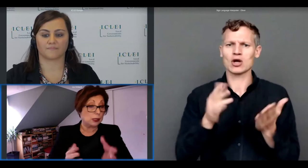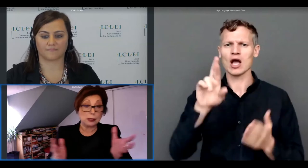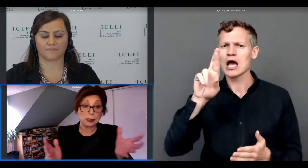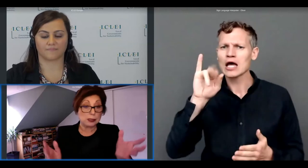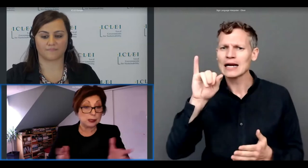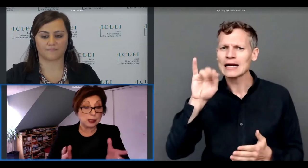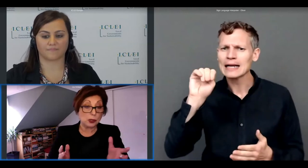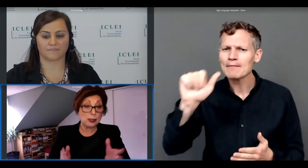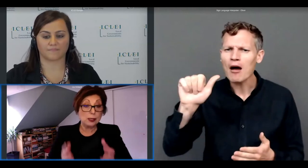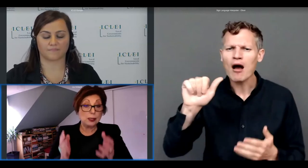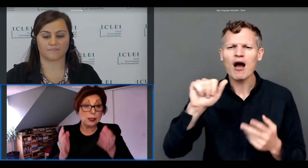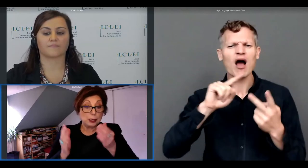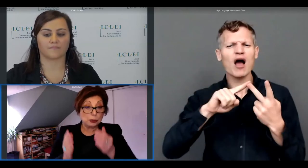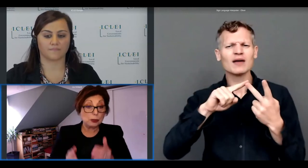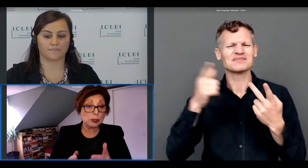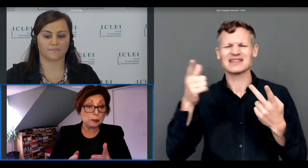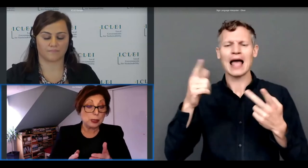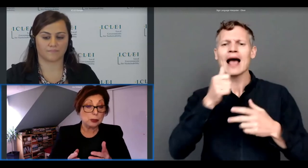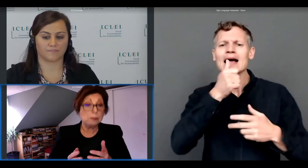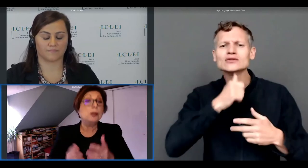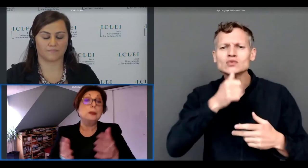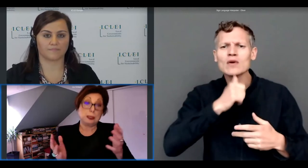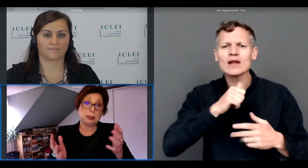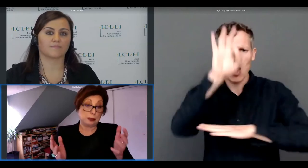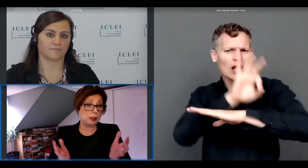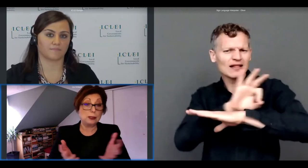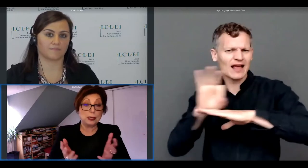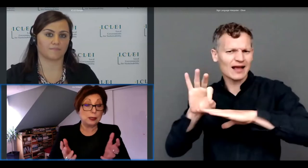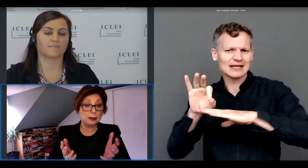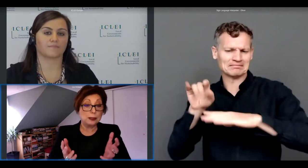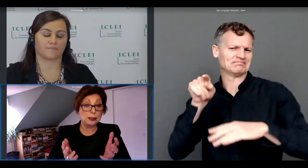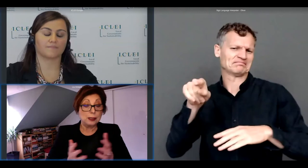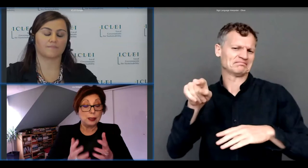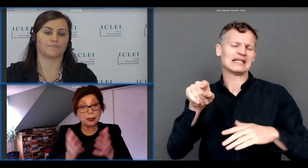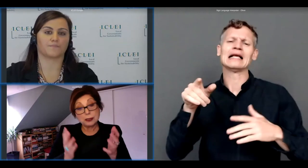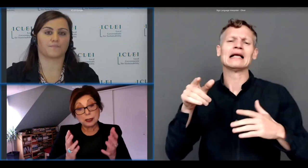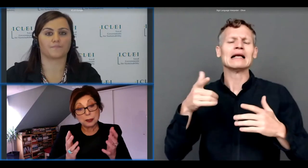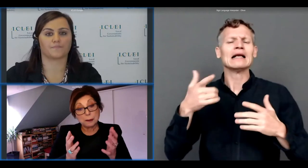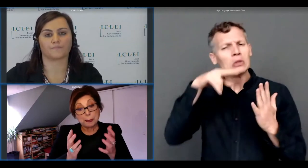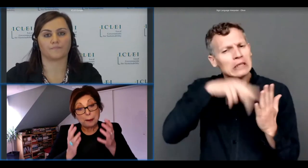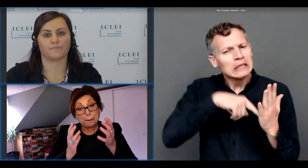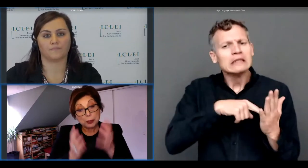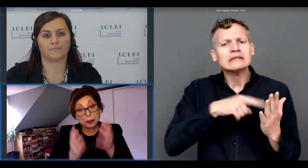architects etc he talks about monuments in there and as monuments